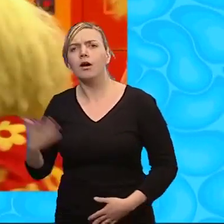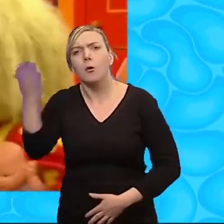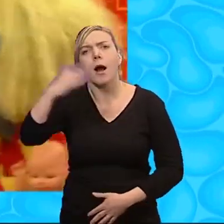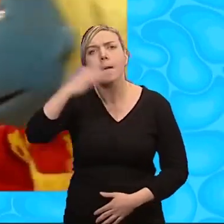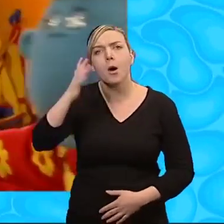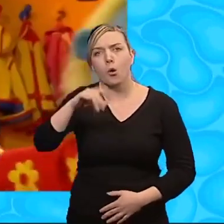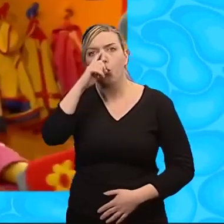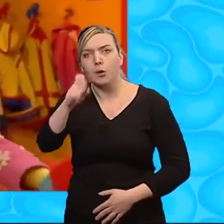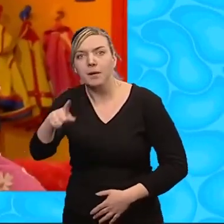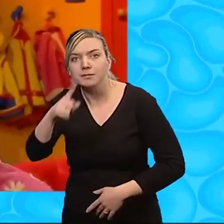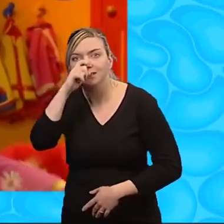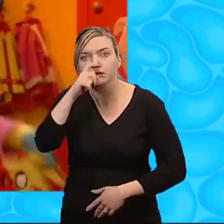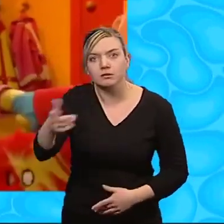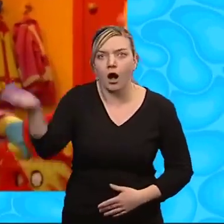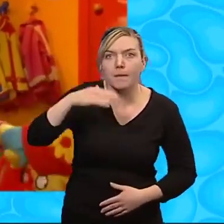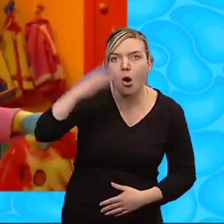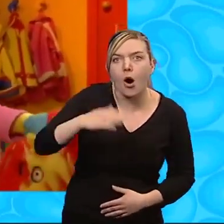on Fizz, you can be the baby's sisters.